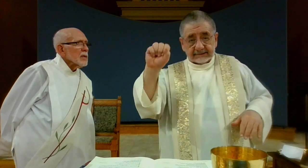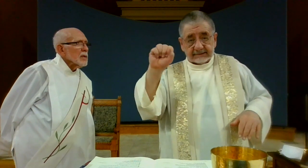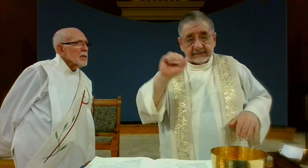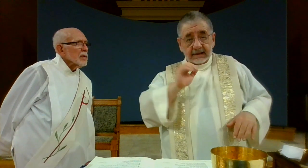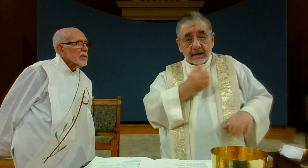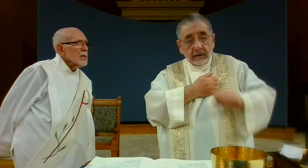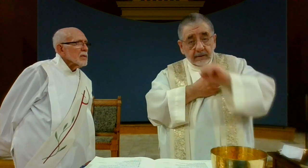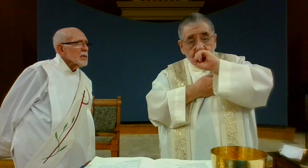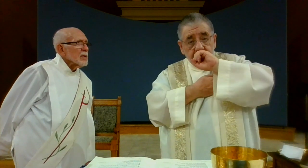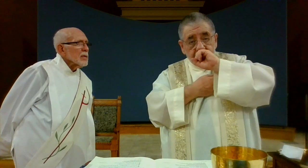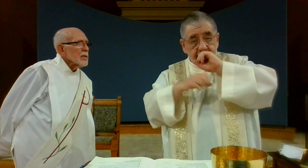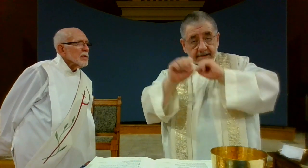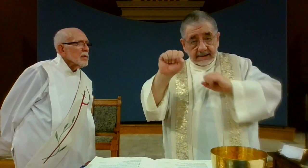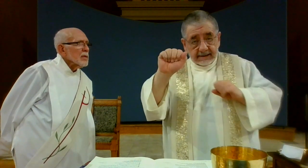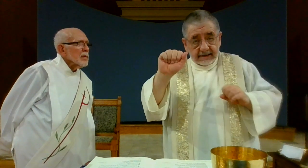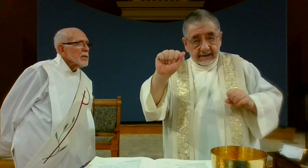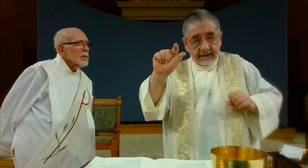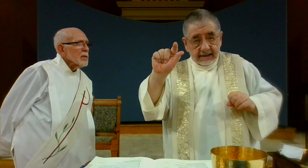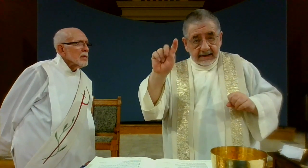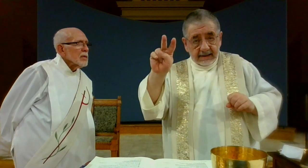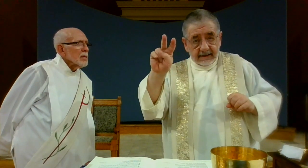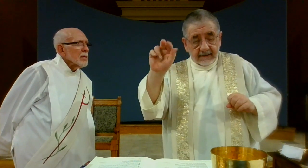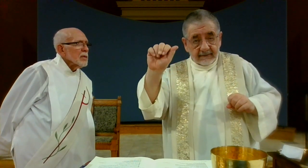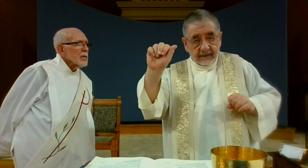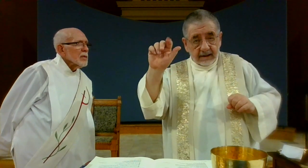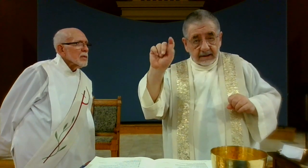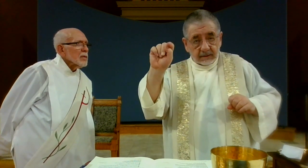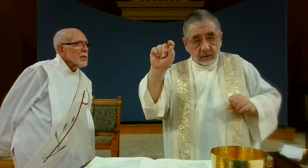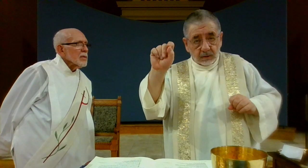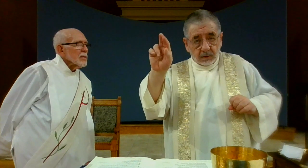Together with Francis, our Pope, and Salvatore, our Bishop,